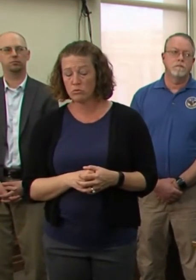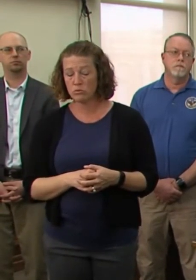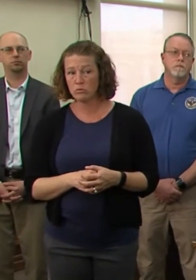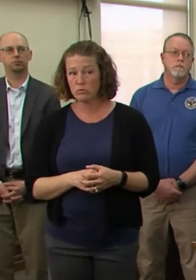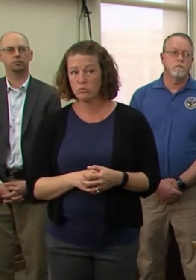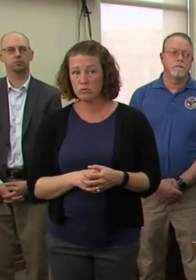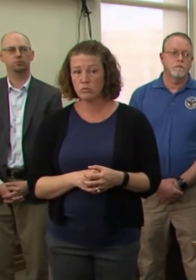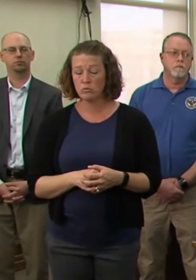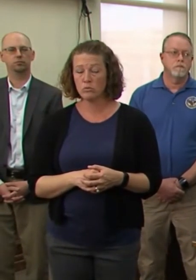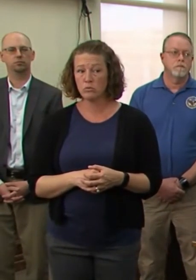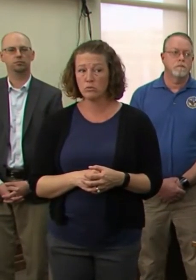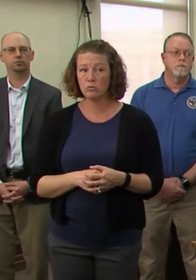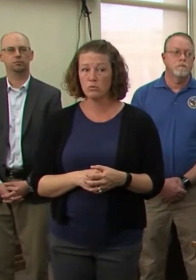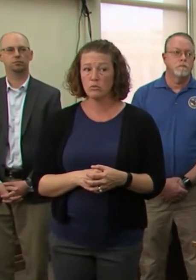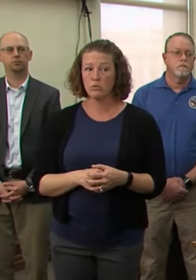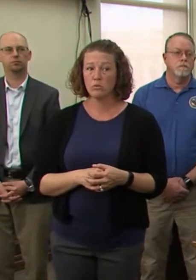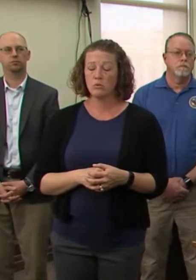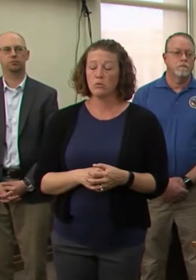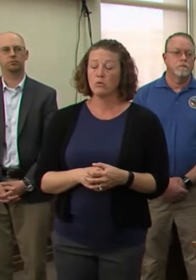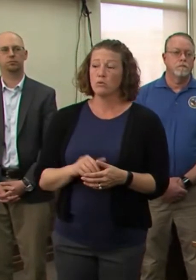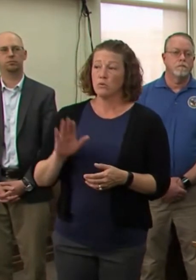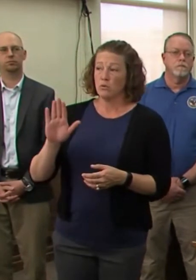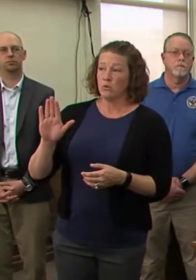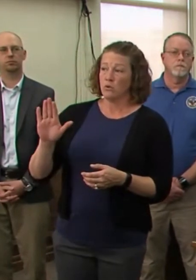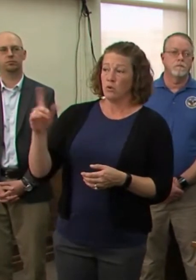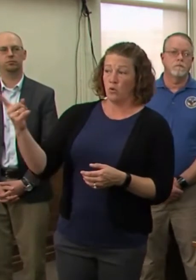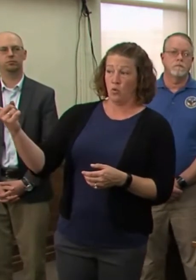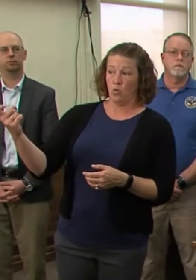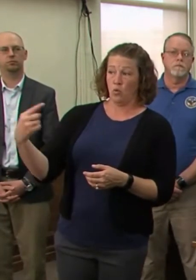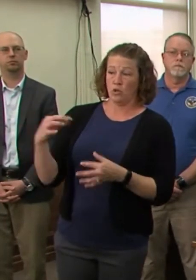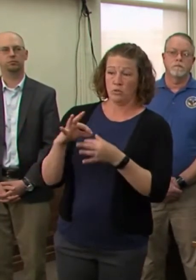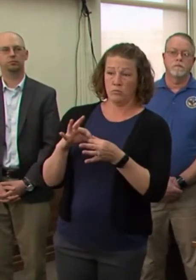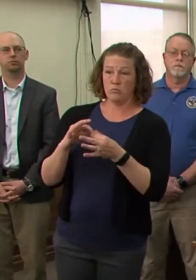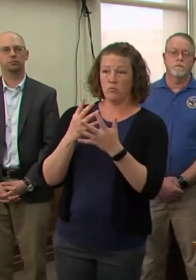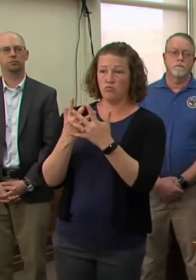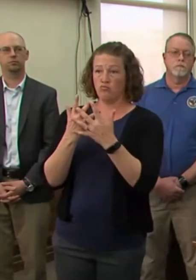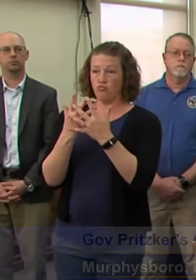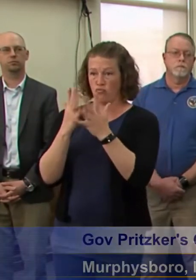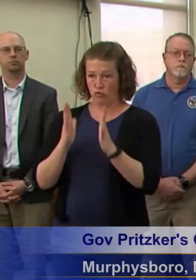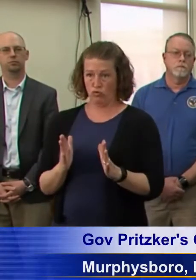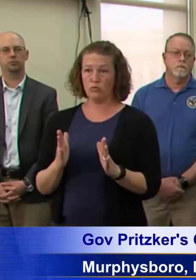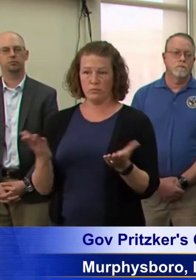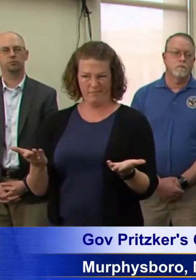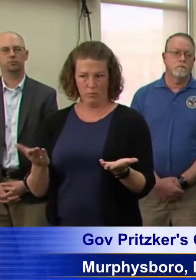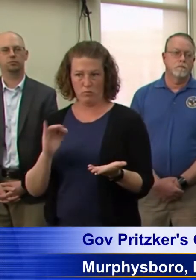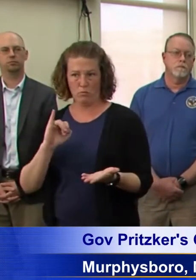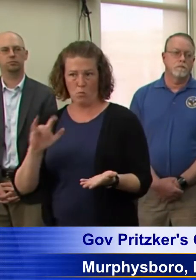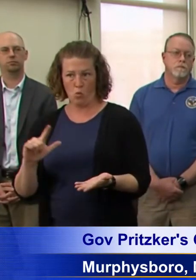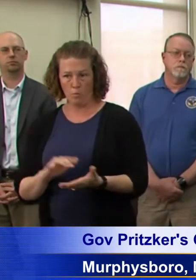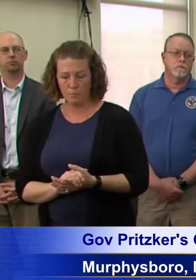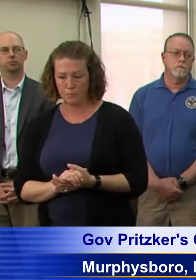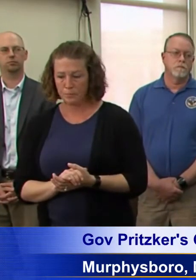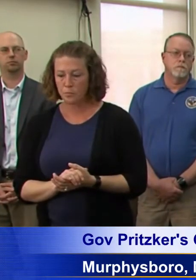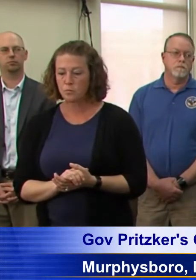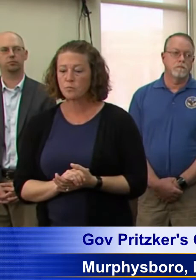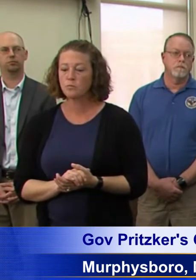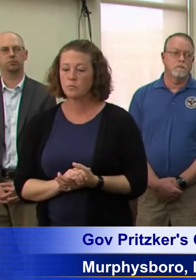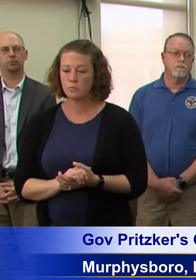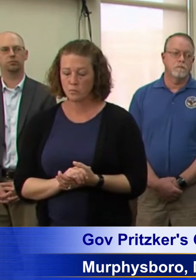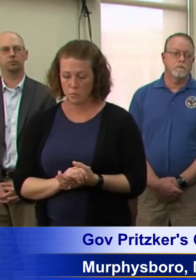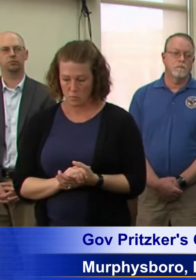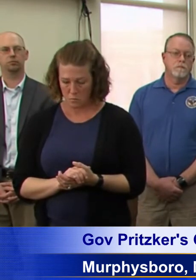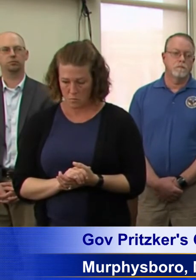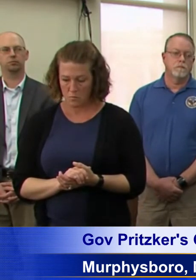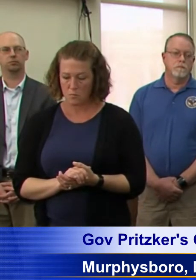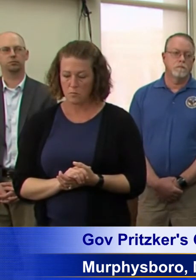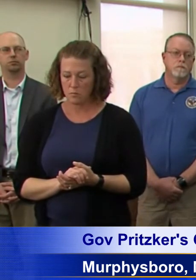So we're, the question was about, um, about our prisoners in the state of Illinois. Um, those where it's hard